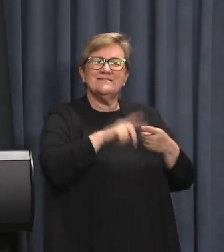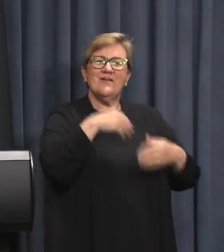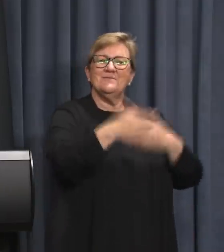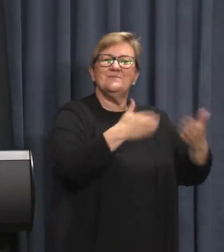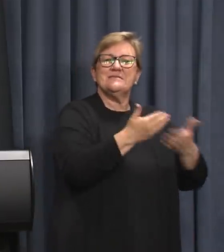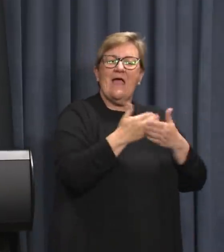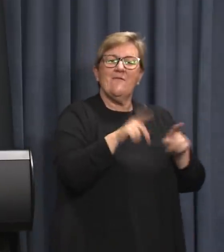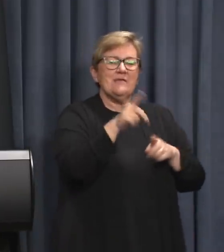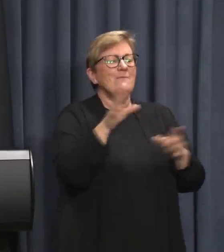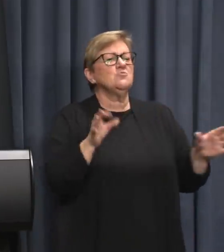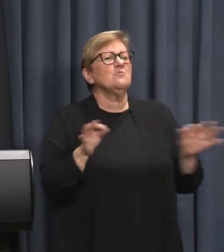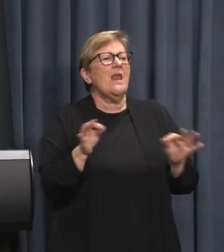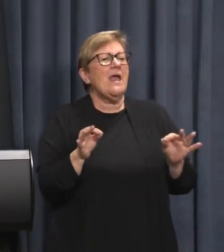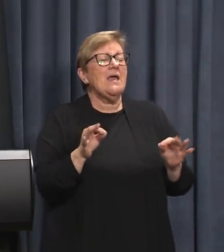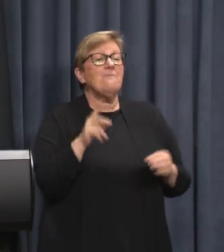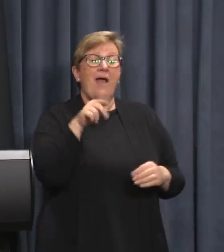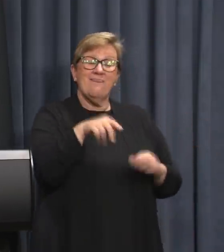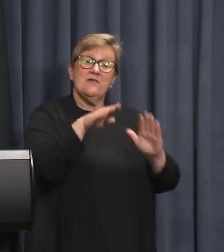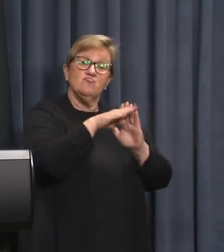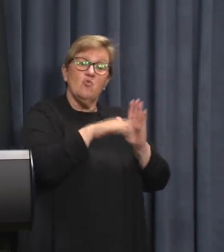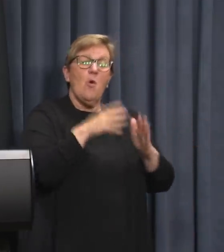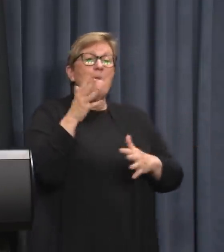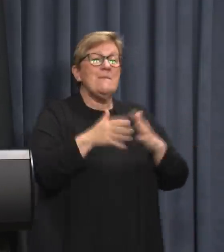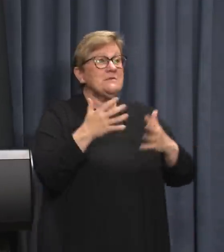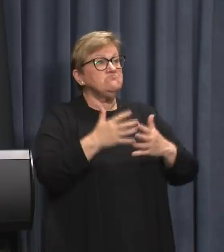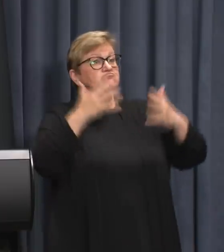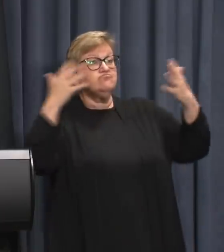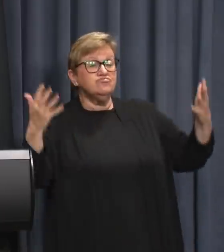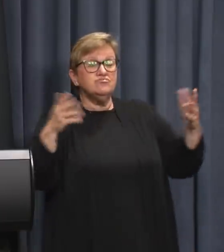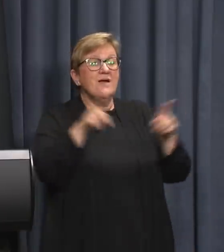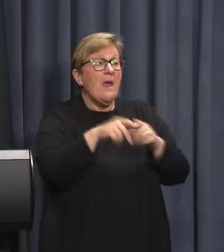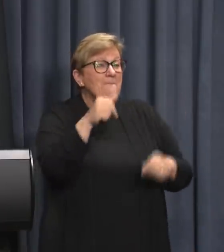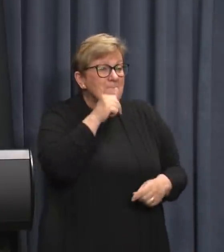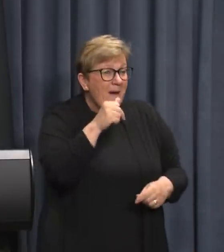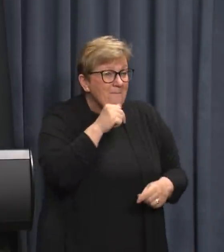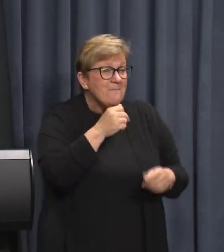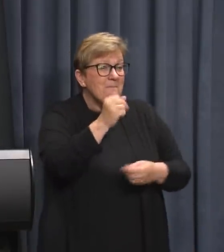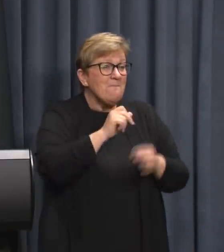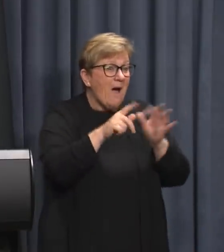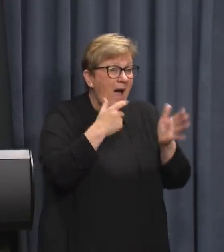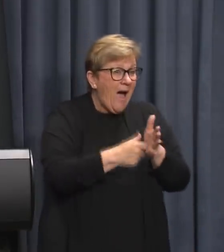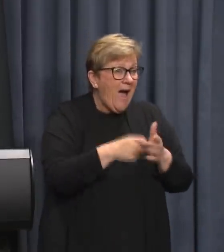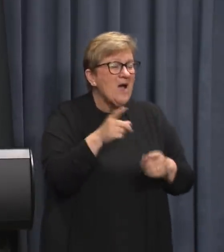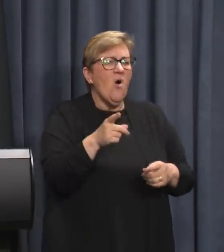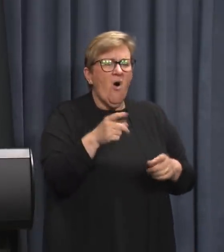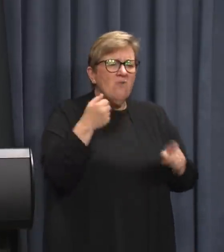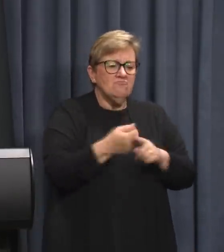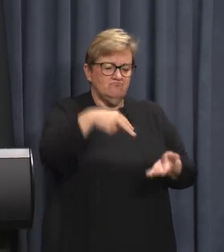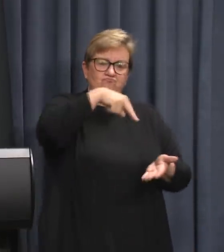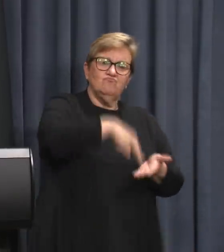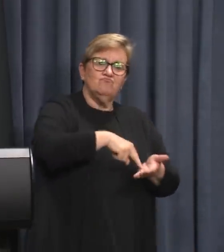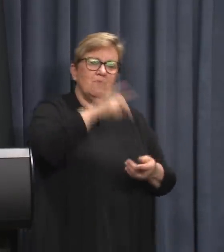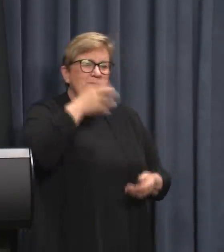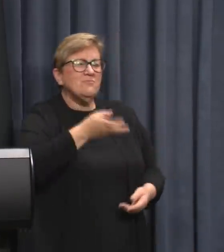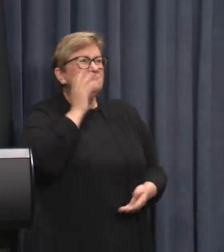as planned. But of course this rule will mean larger venues particularly pubs and bars. It will impact their normal trade as